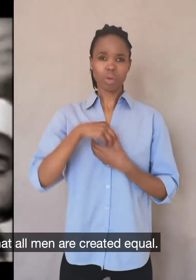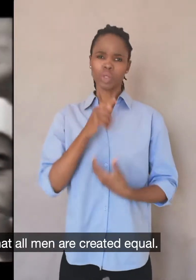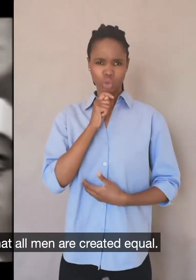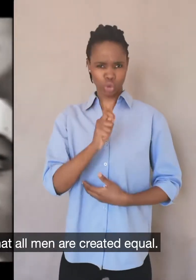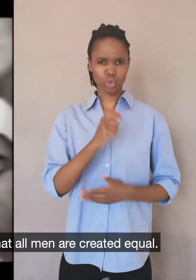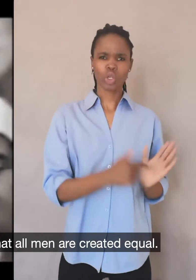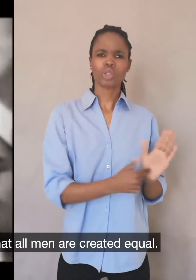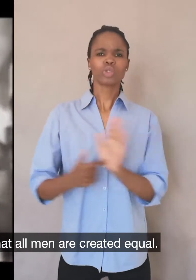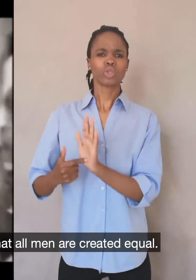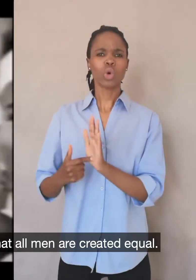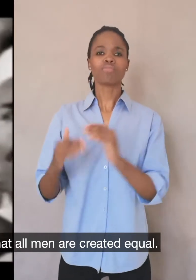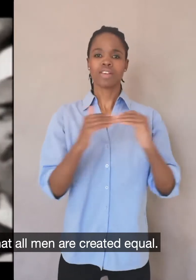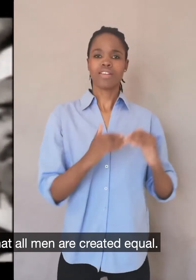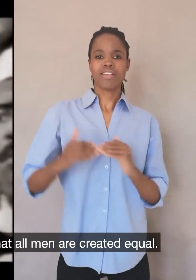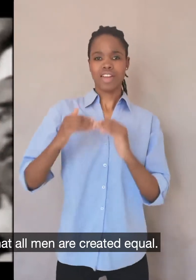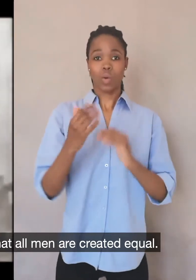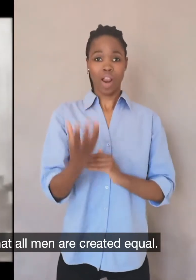that all men are created equal.